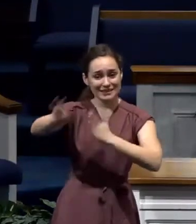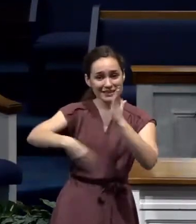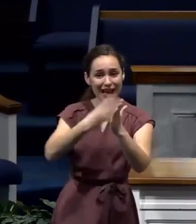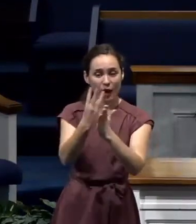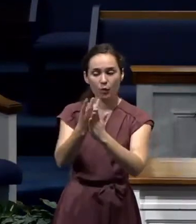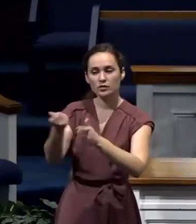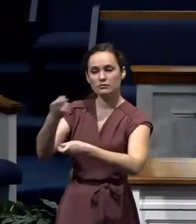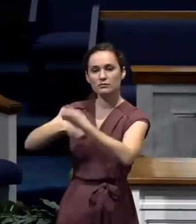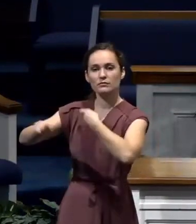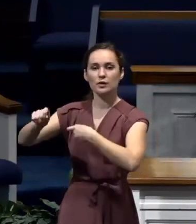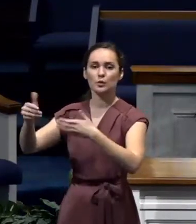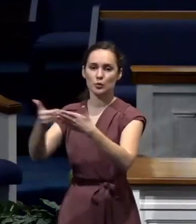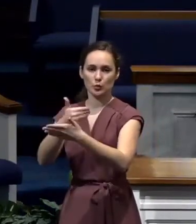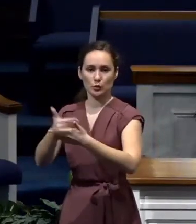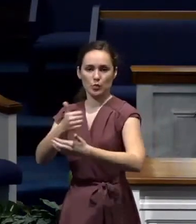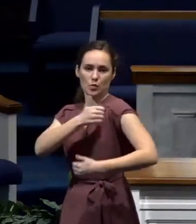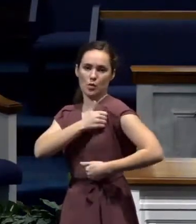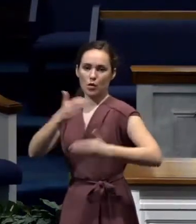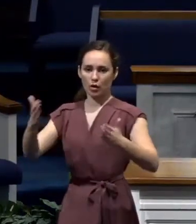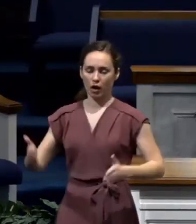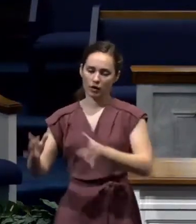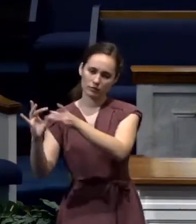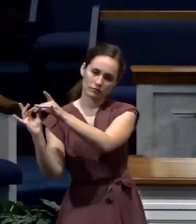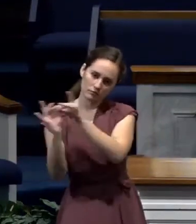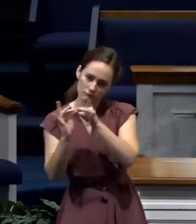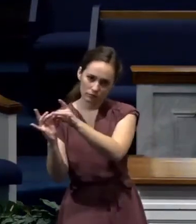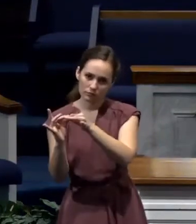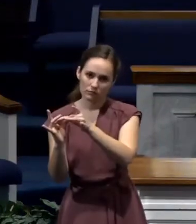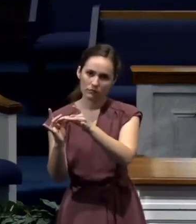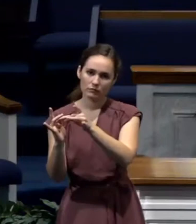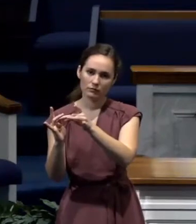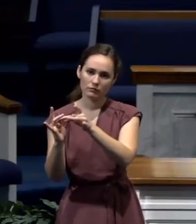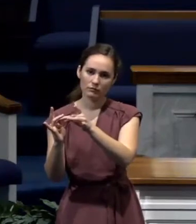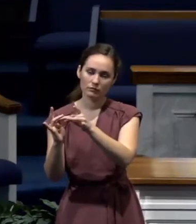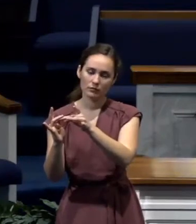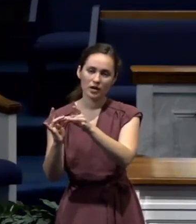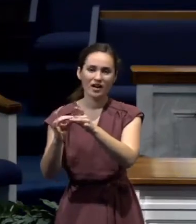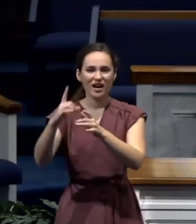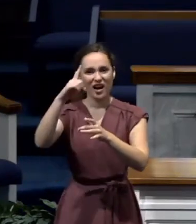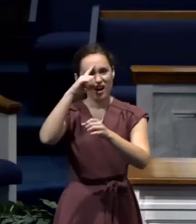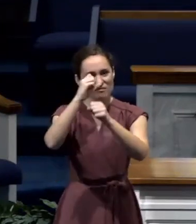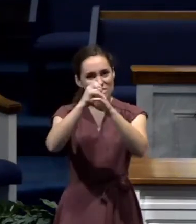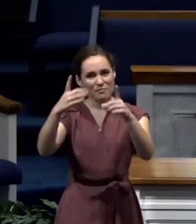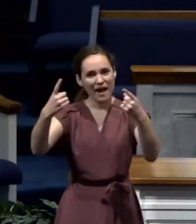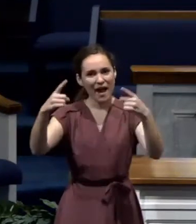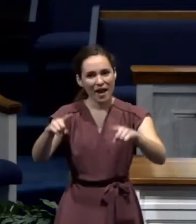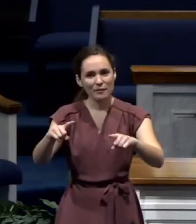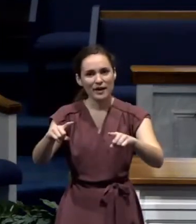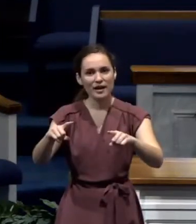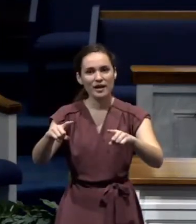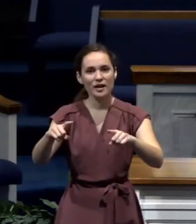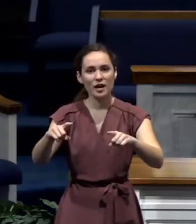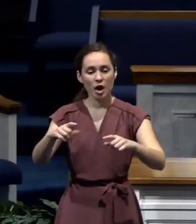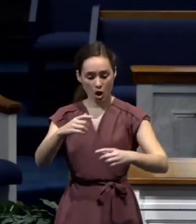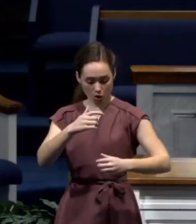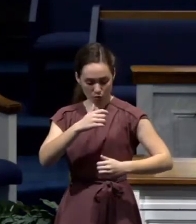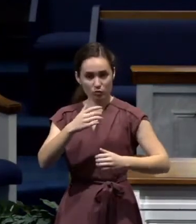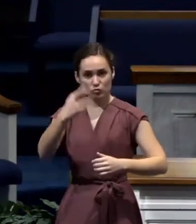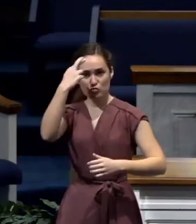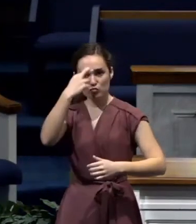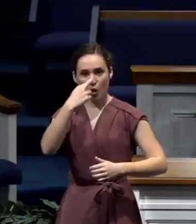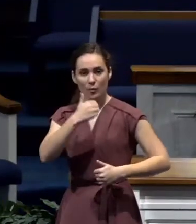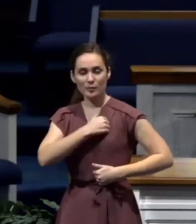would be chained to the apostle Paul. Now just imagine that in your mind. Imagine a Roman soldier being chained to the apostle Paul.